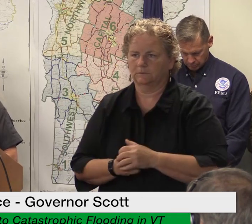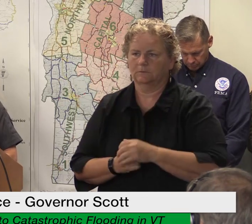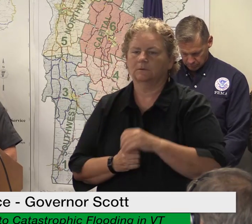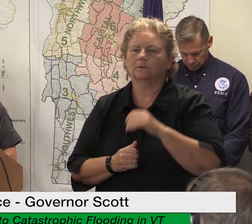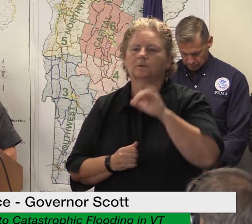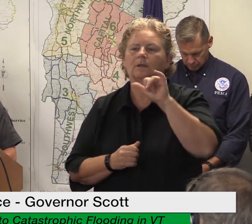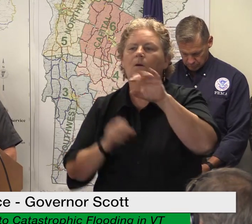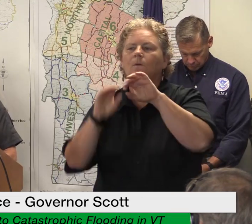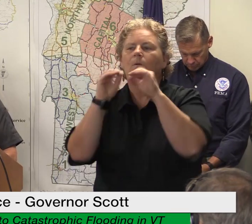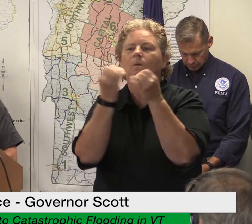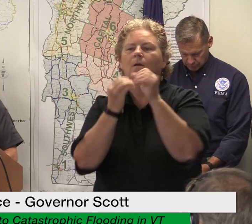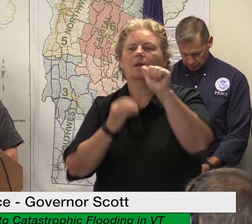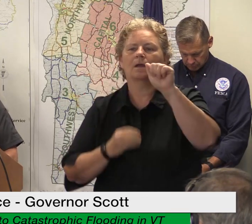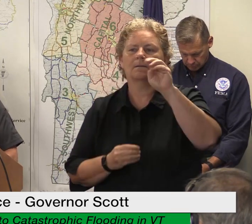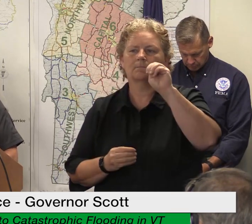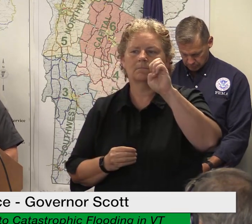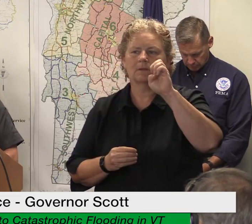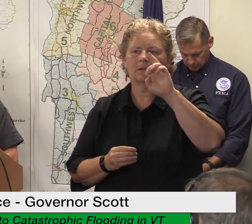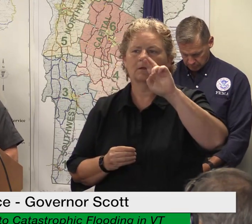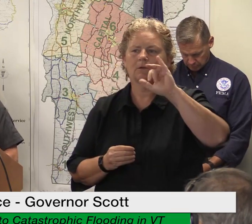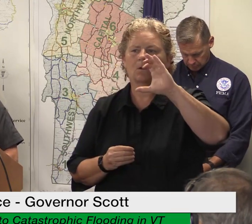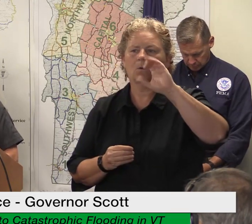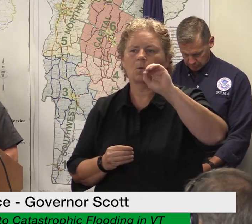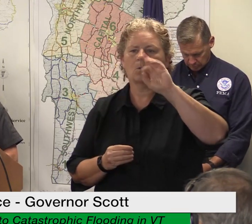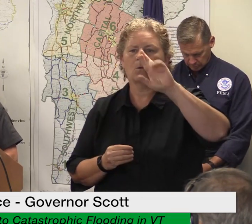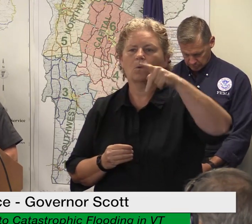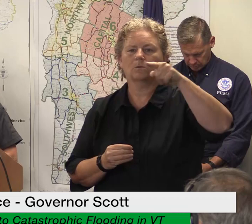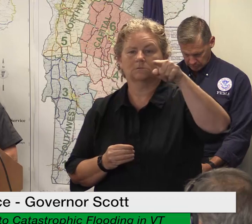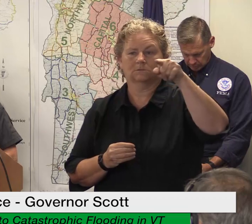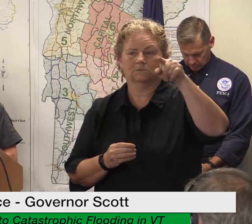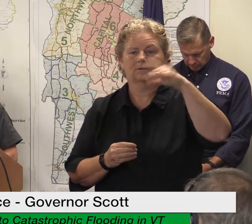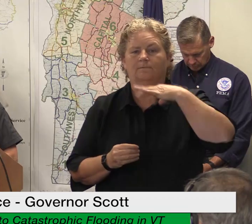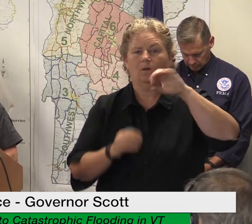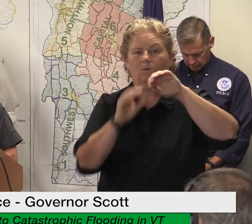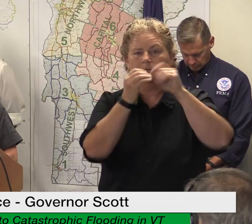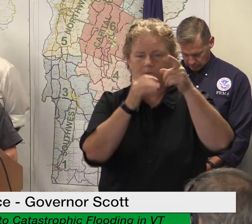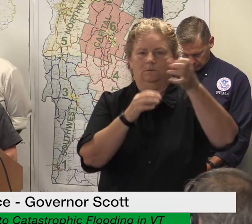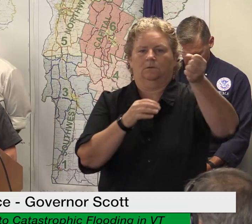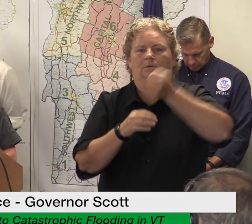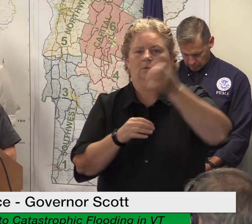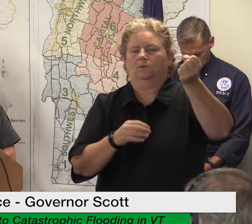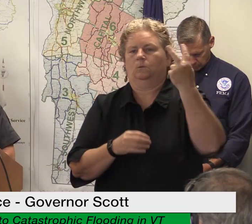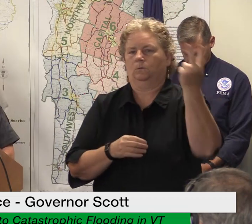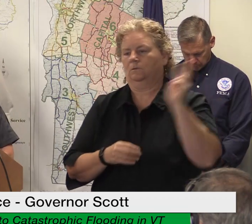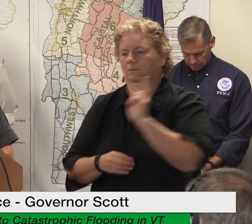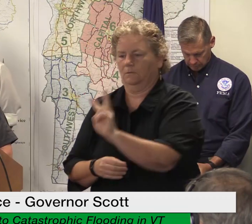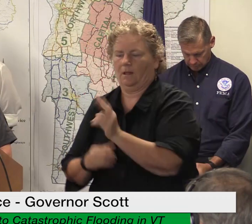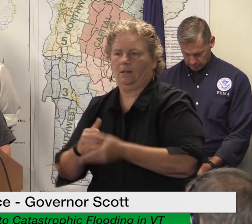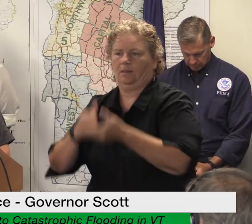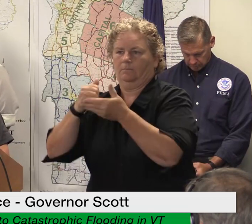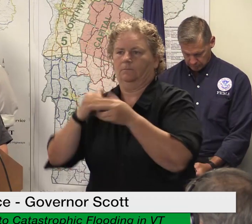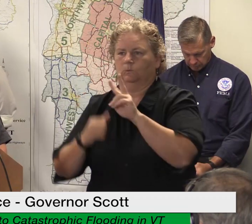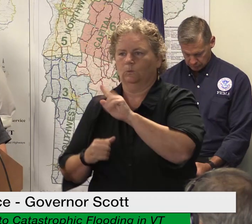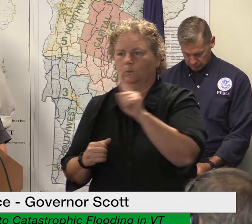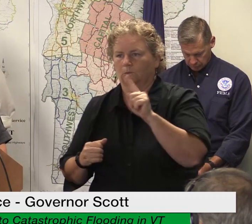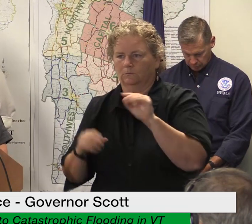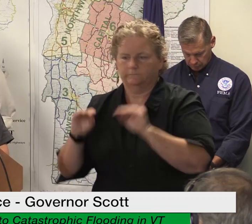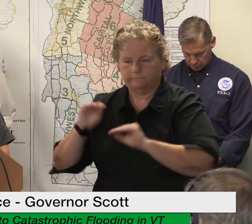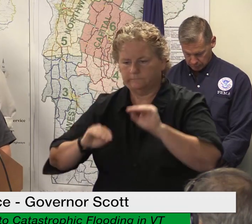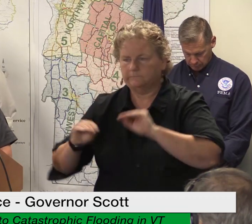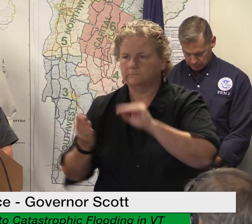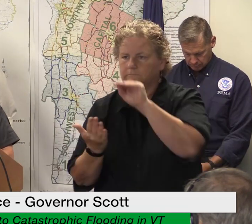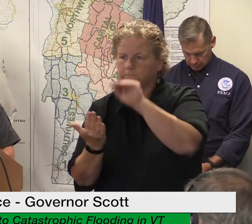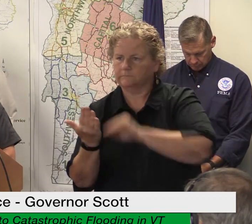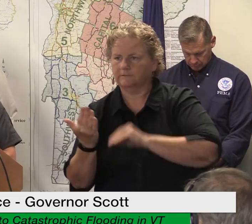were organized by serve vermont second the team at the agency of digital services established mechanisms to swiftly